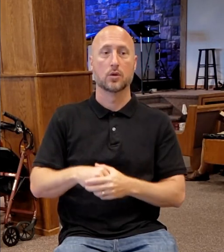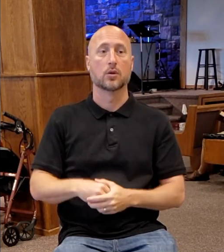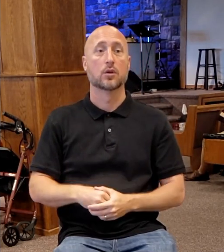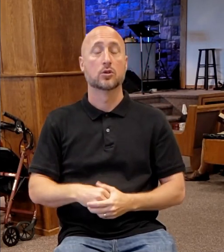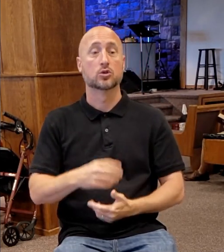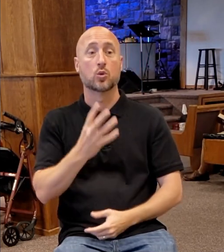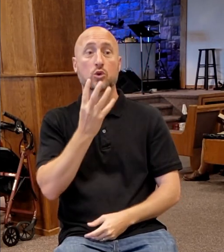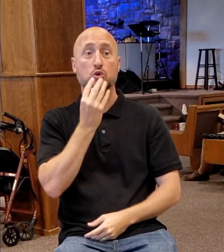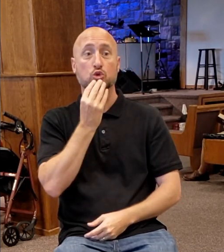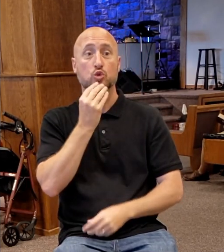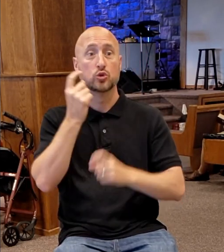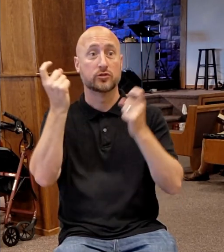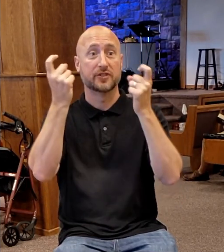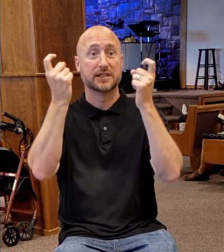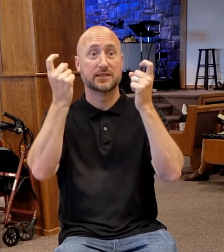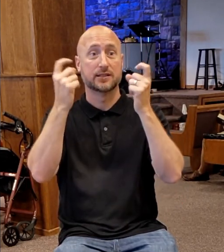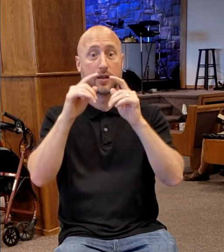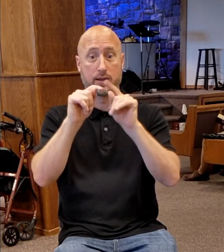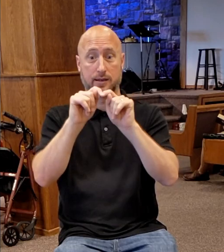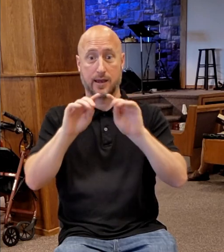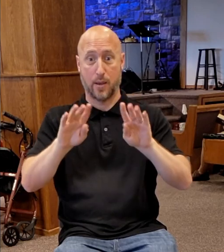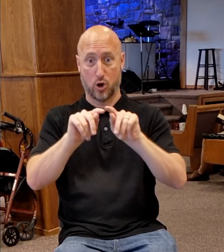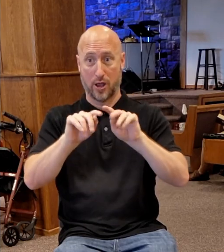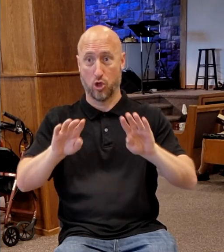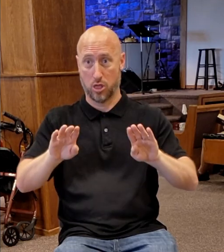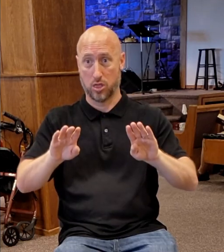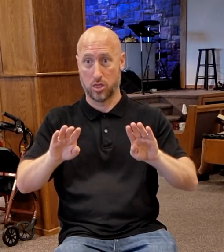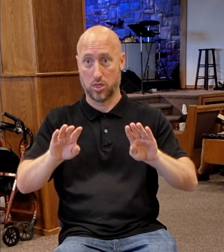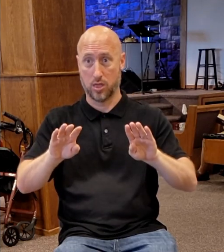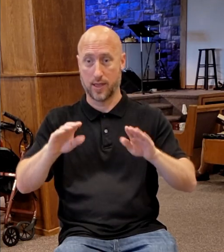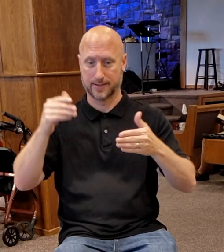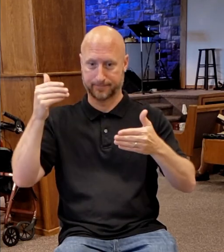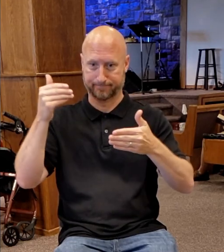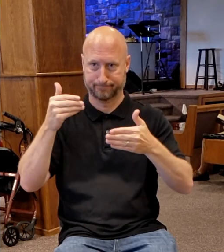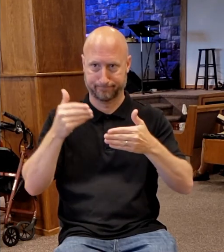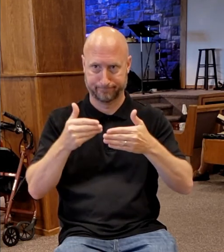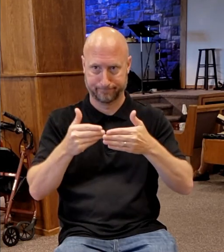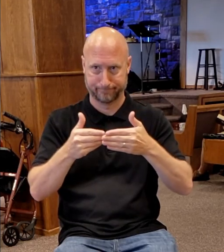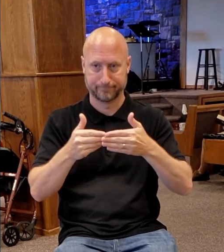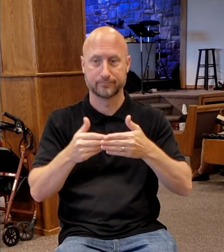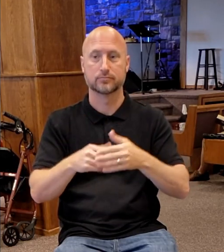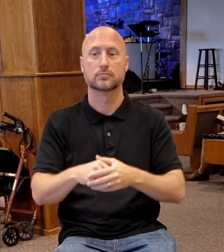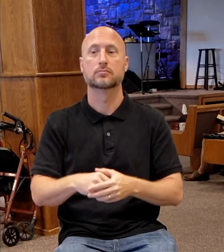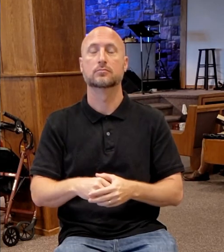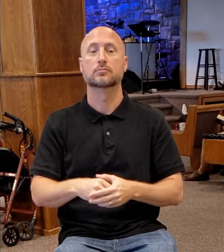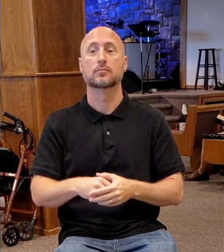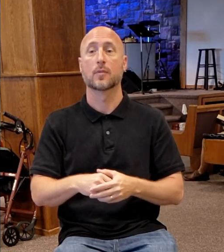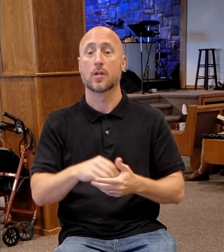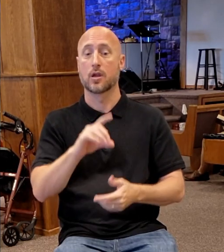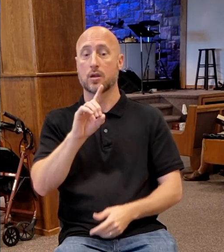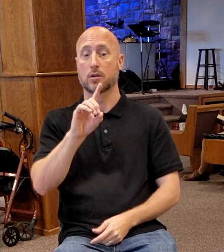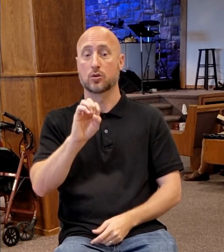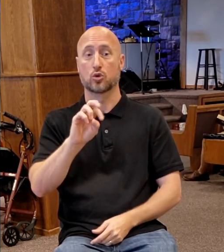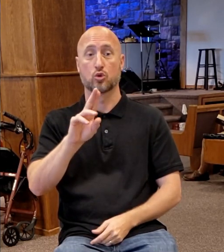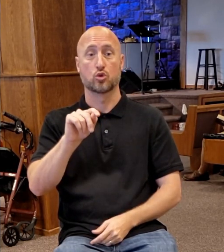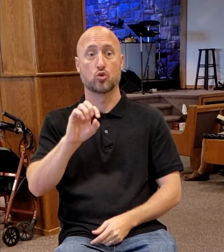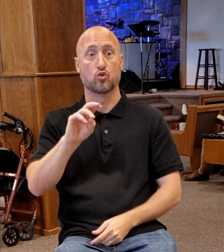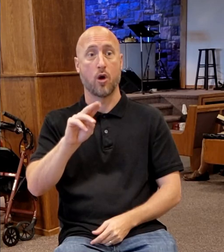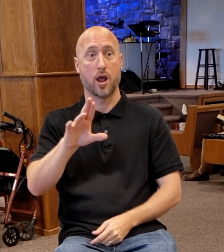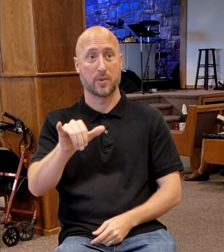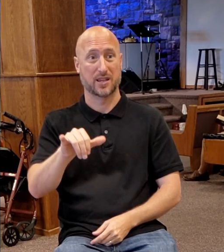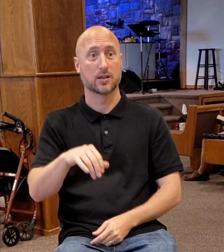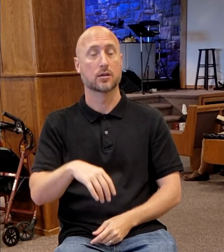Jews' feast of tabernacles was at hand. We're told in Deuteronomy, chapter